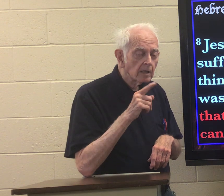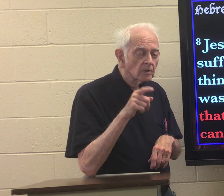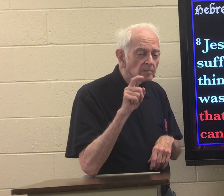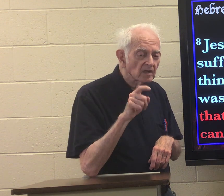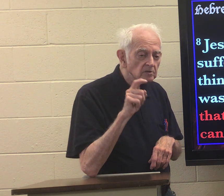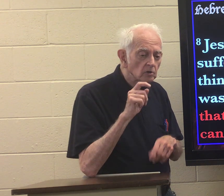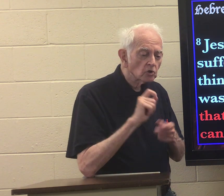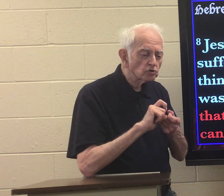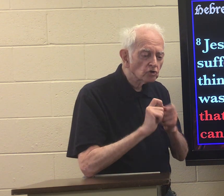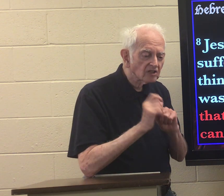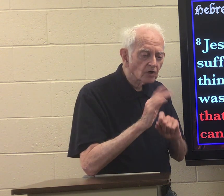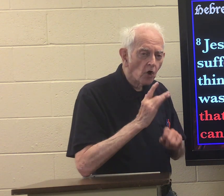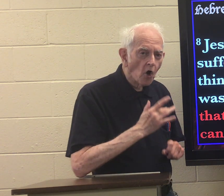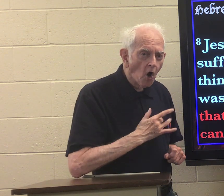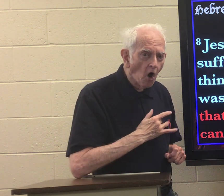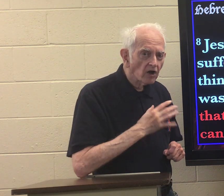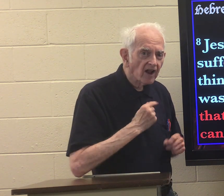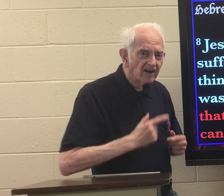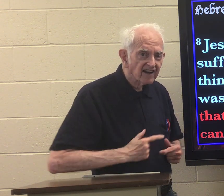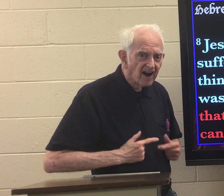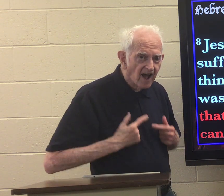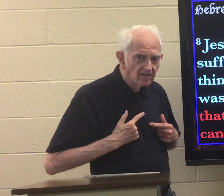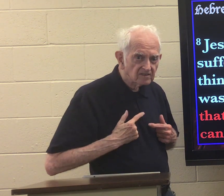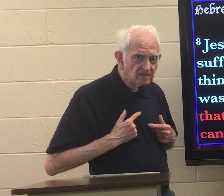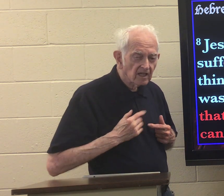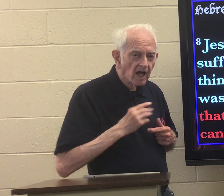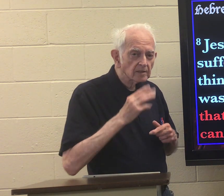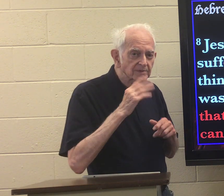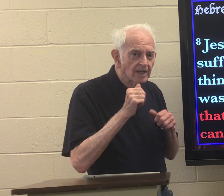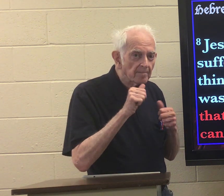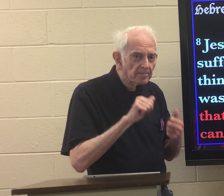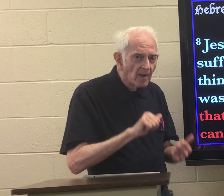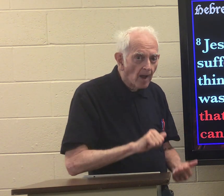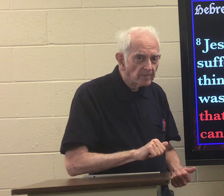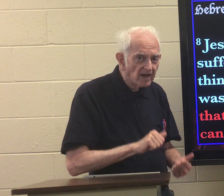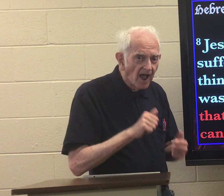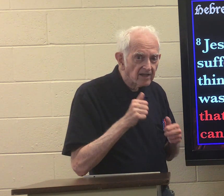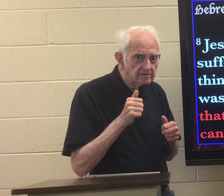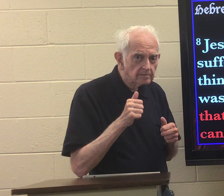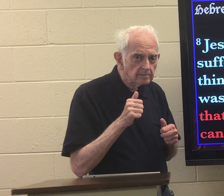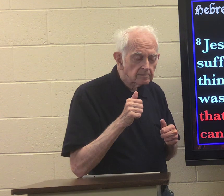you must change your hearts and lives and be baptized